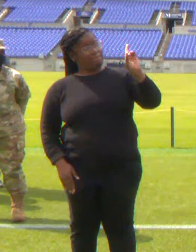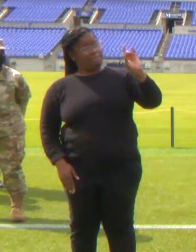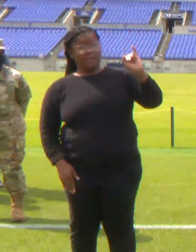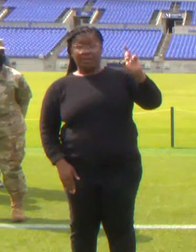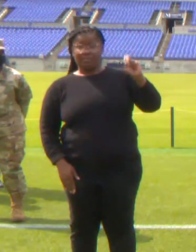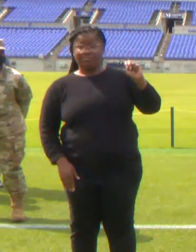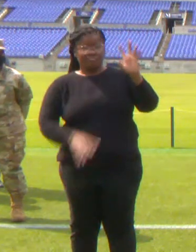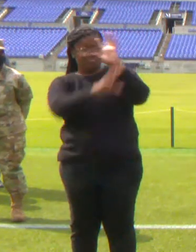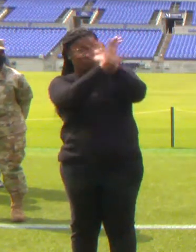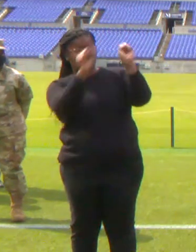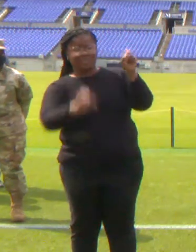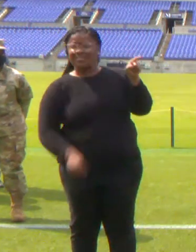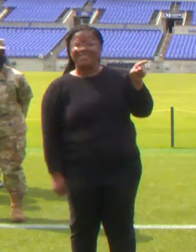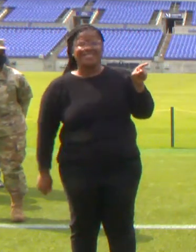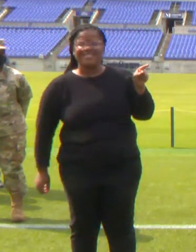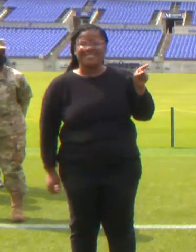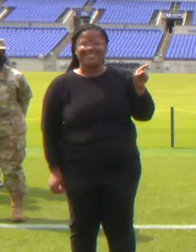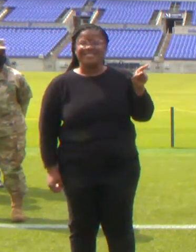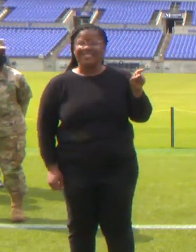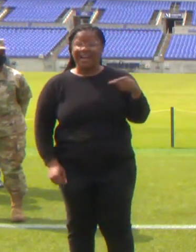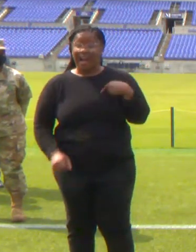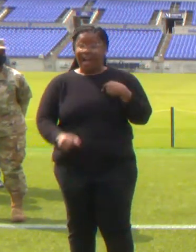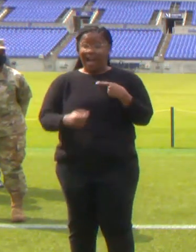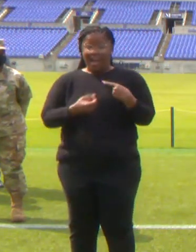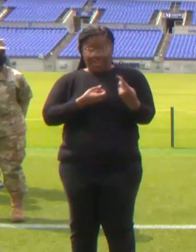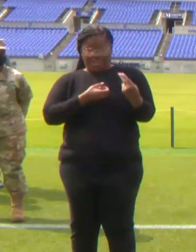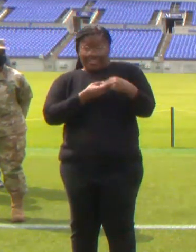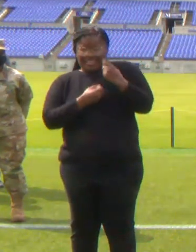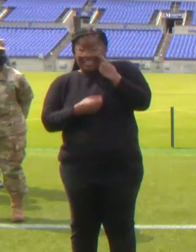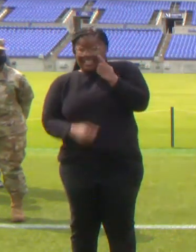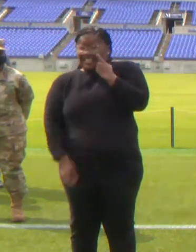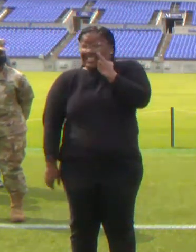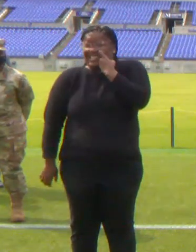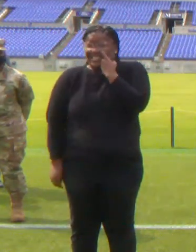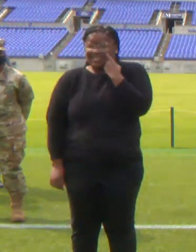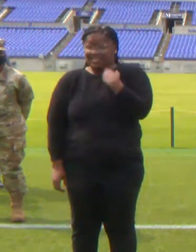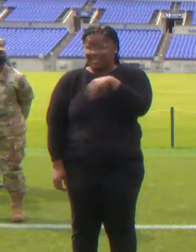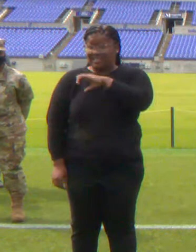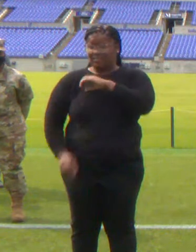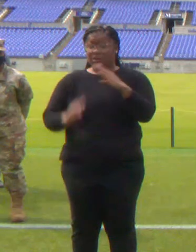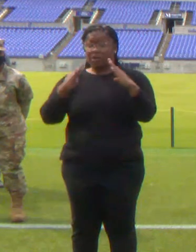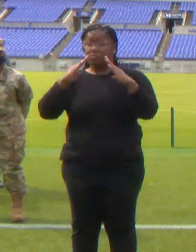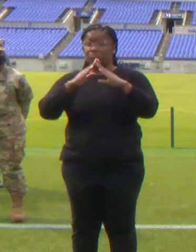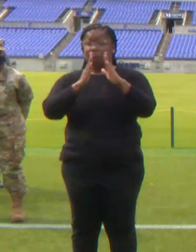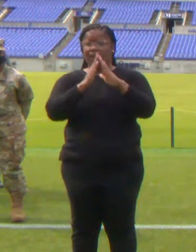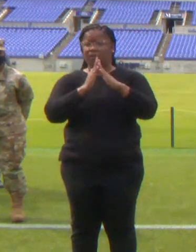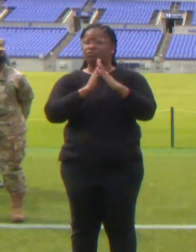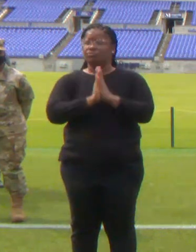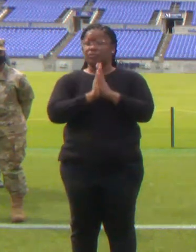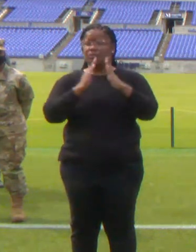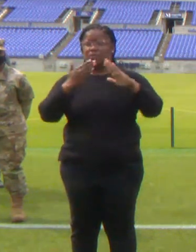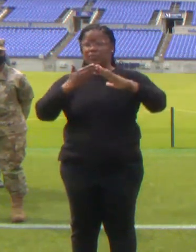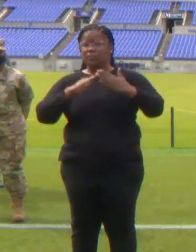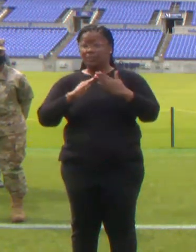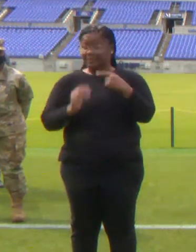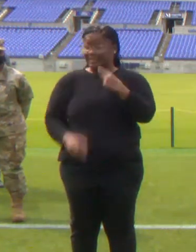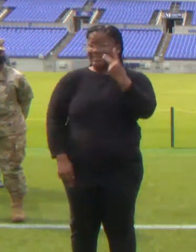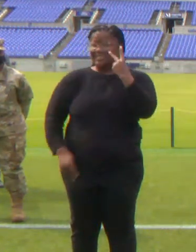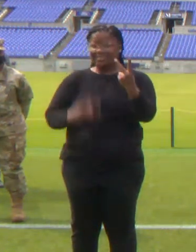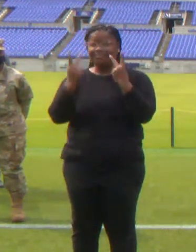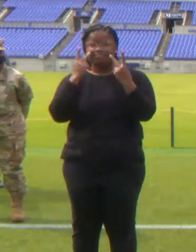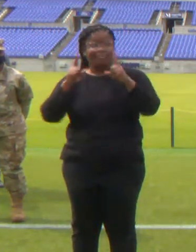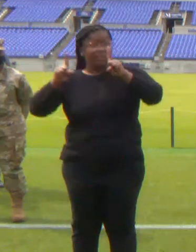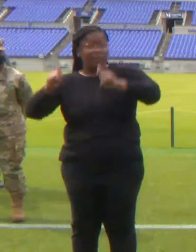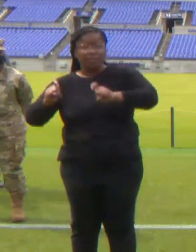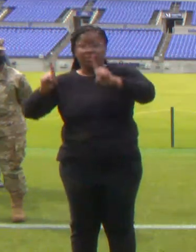of Praise Family of Ministries down in Prince George's County to tour their new community COVID-19 testing site